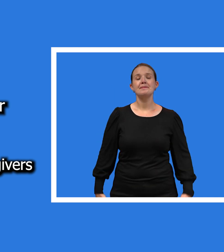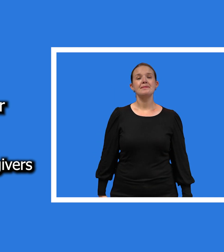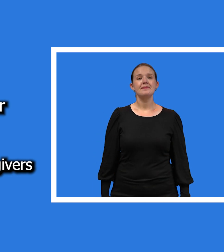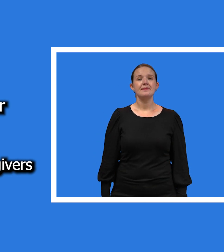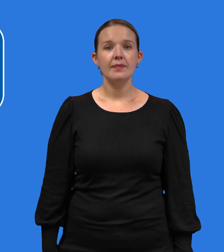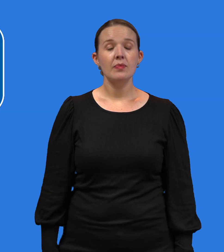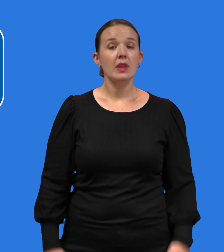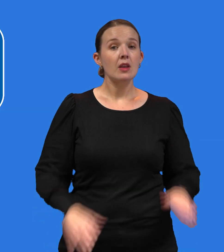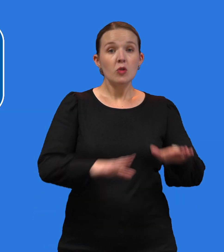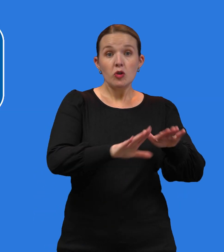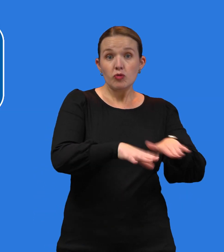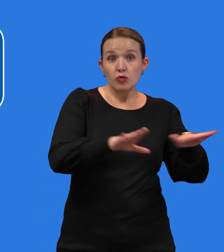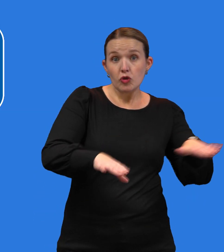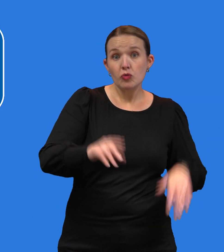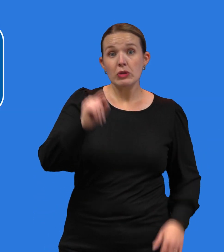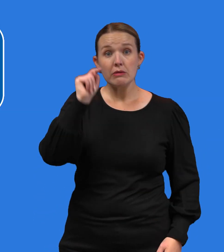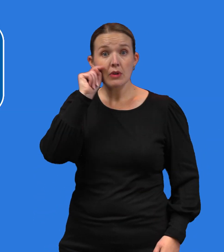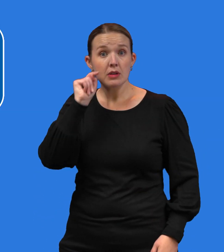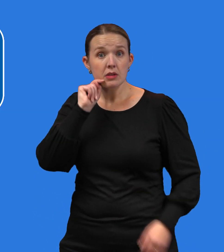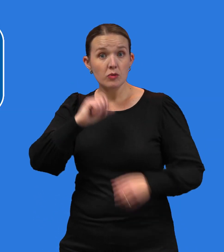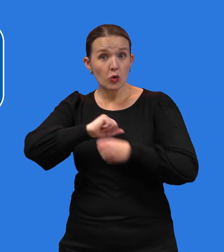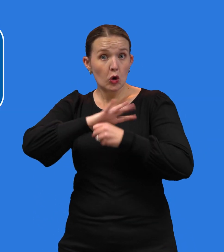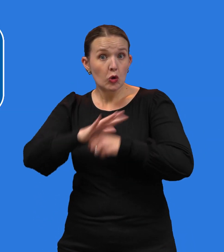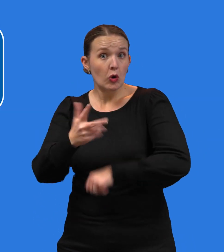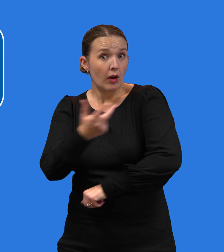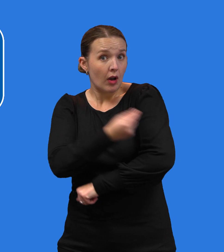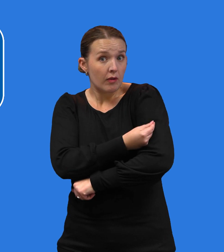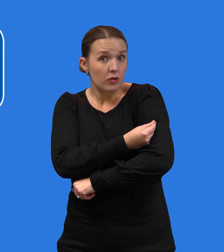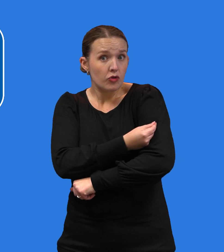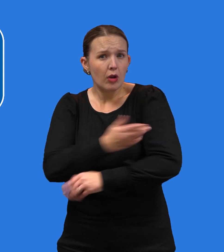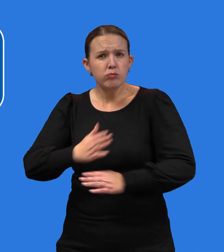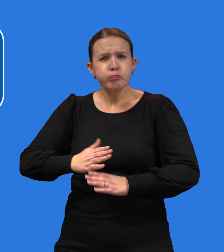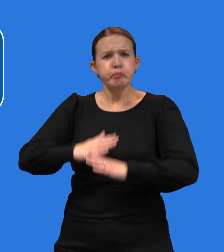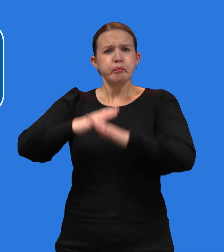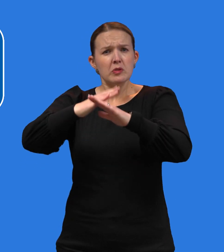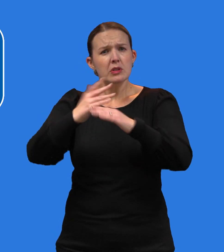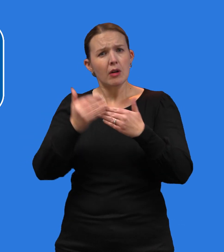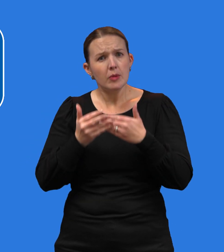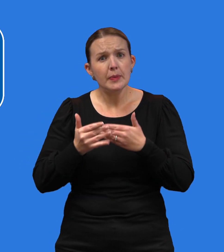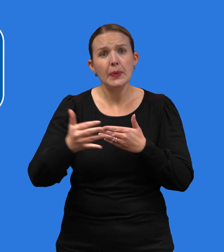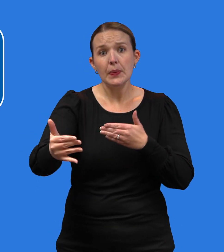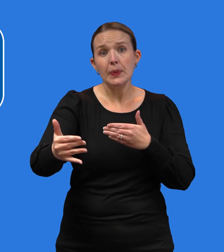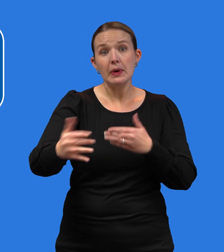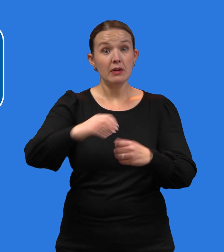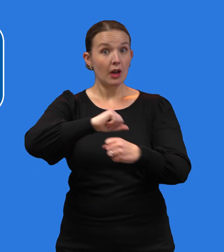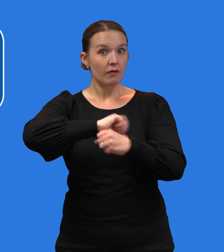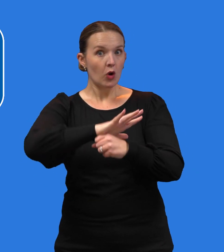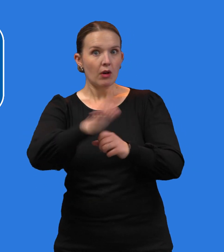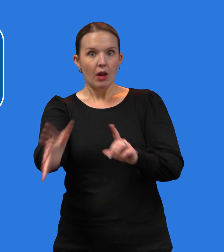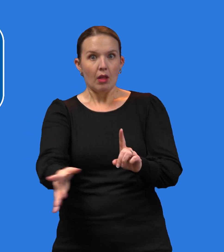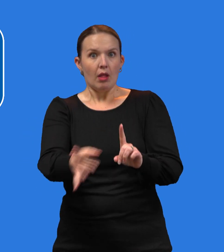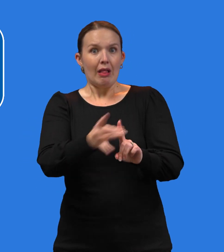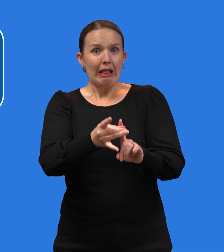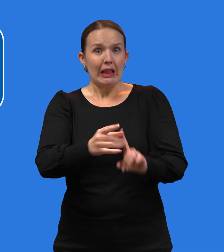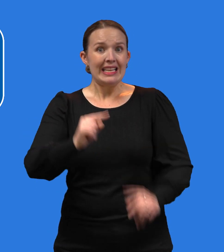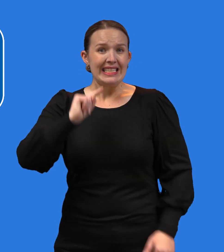Getting children and teens vaccinated can help protect them from getting really sick if they get COVID